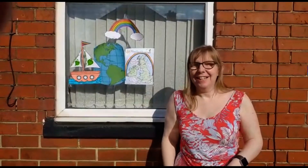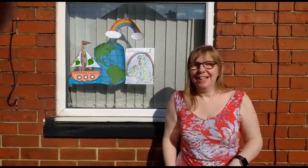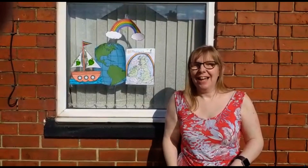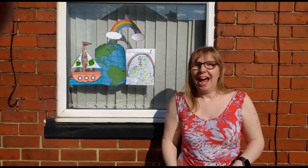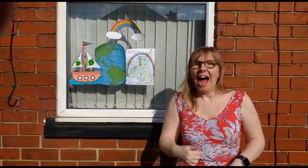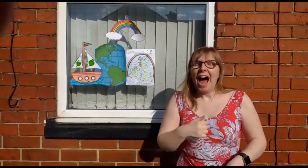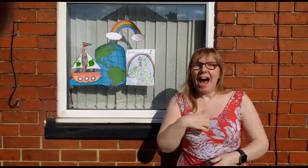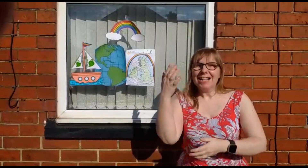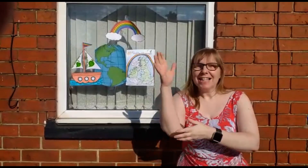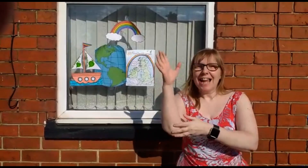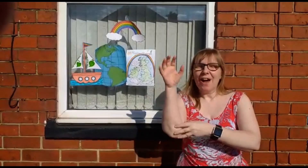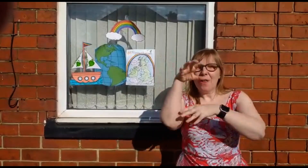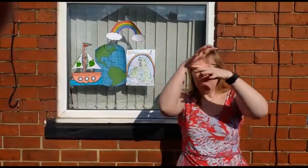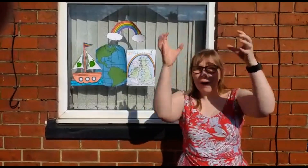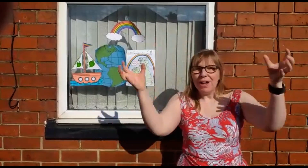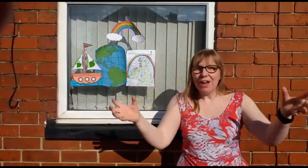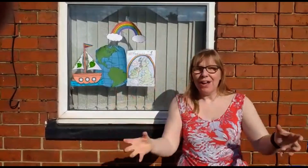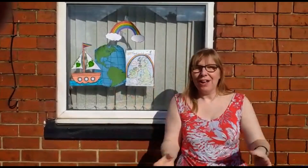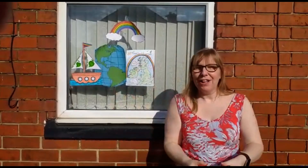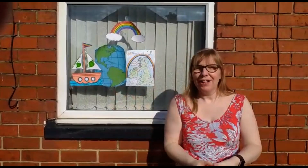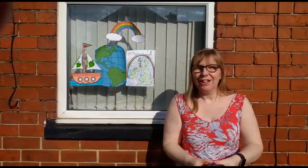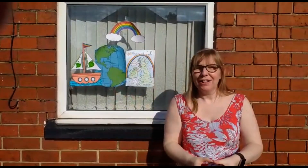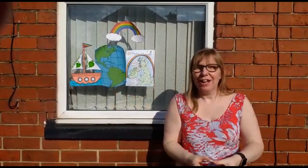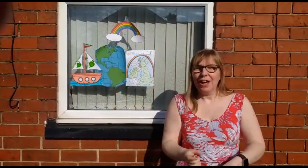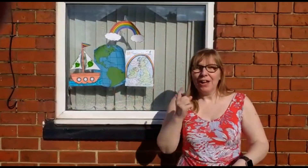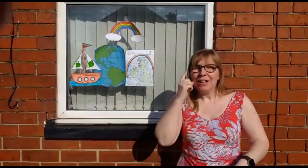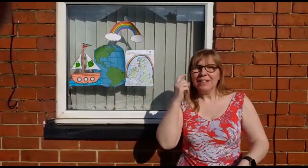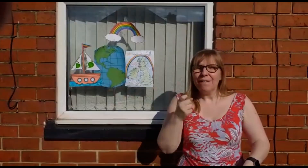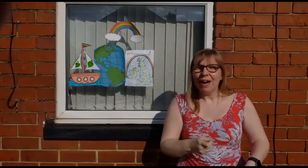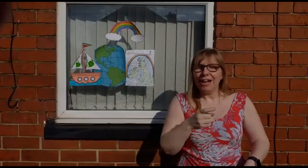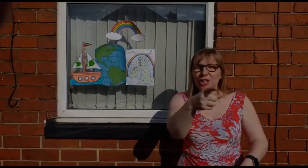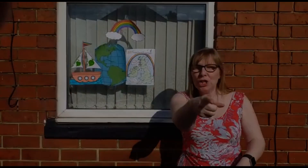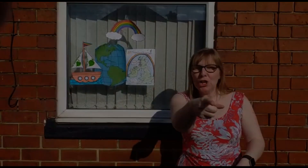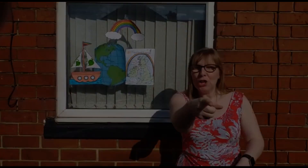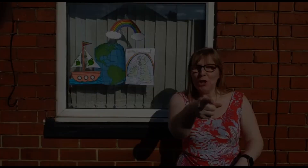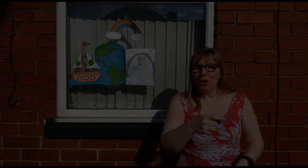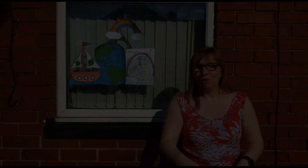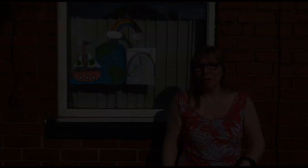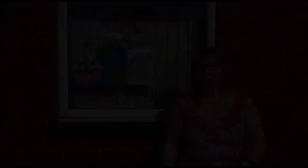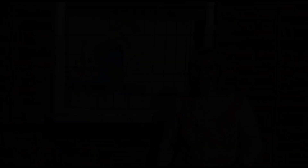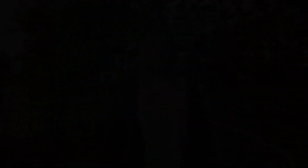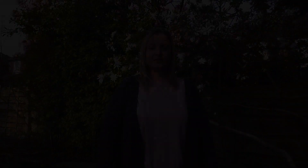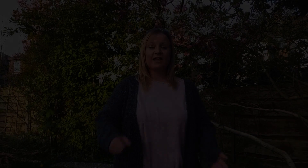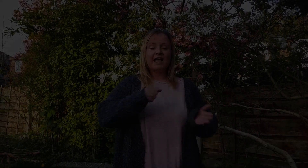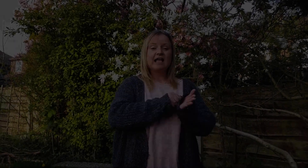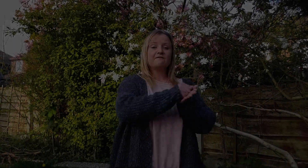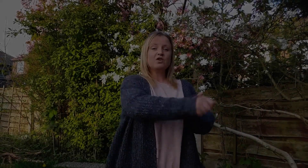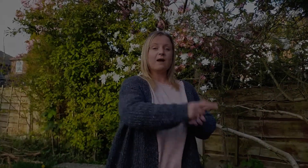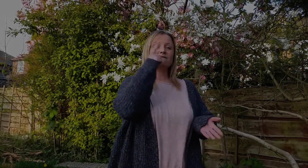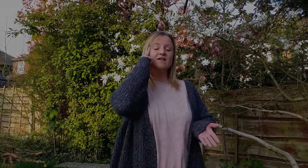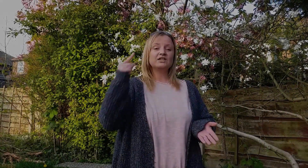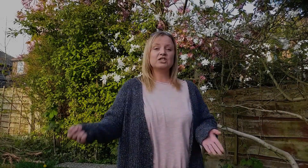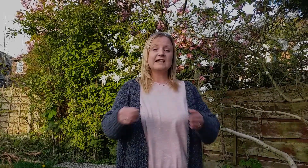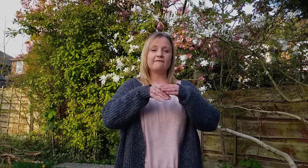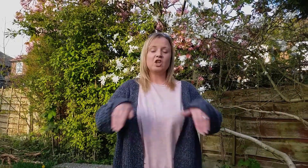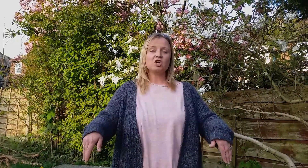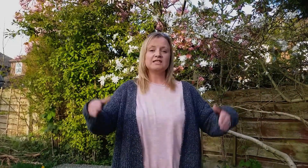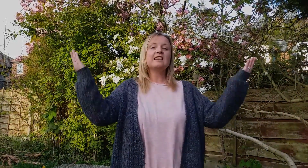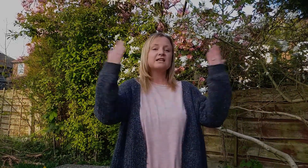I'll sail the world to find you If you ever find yourself lost in the